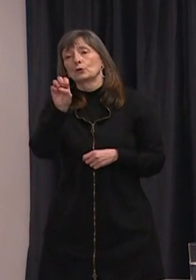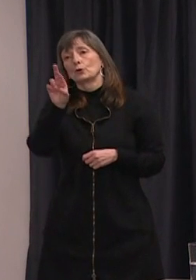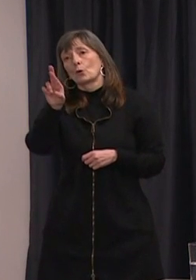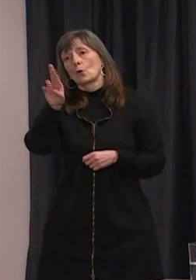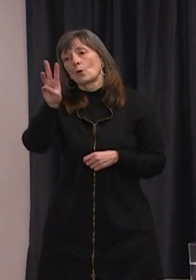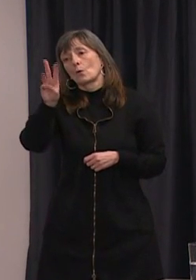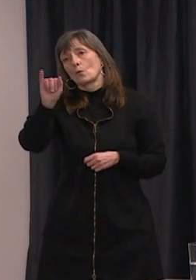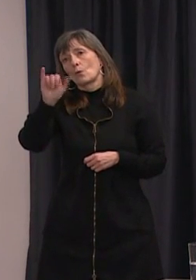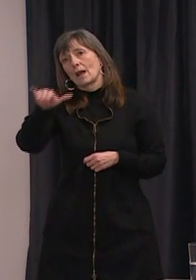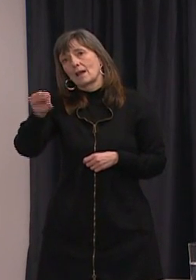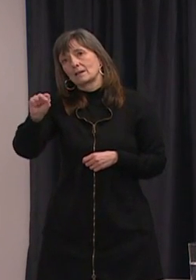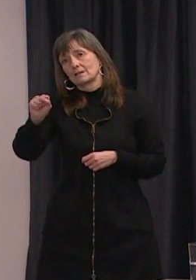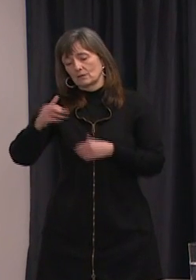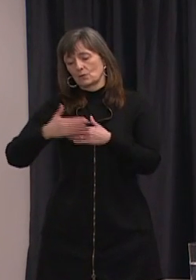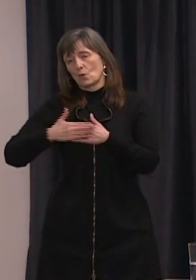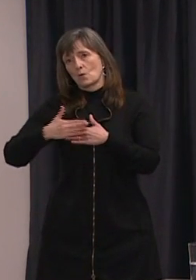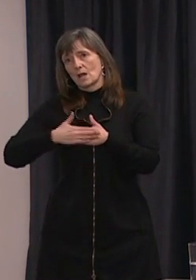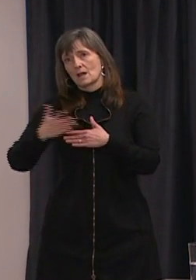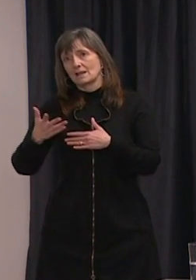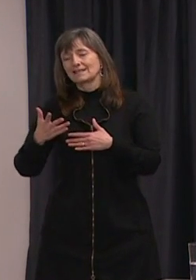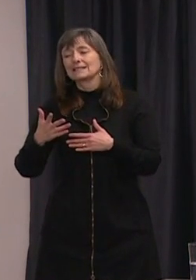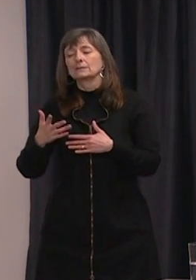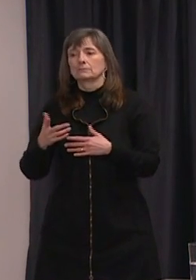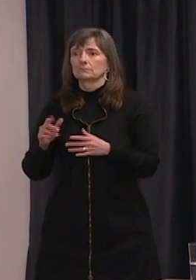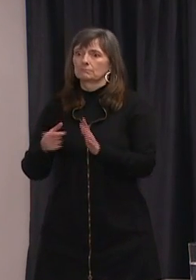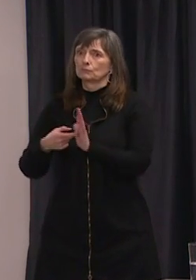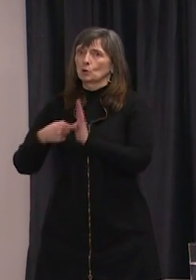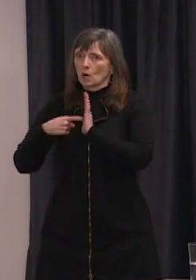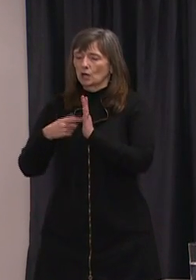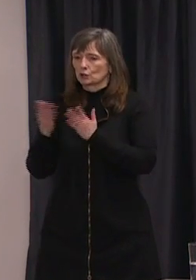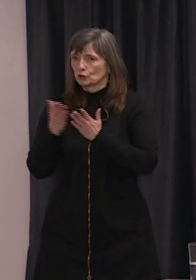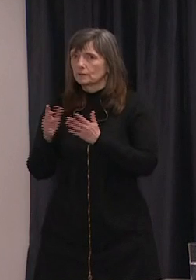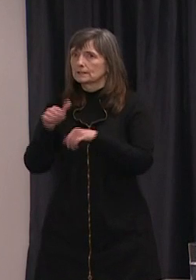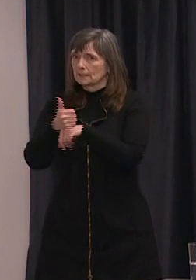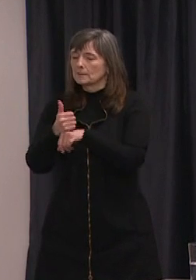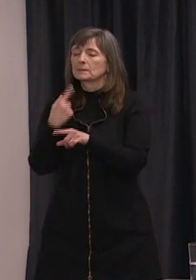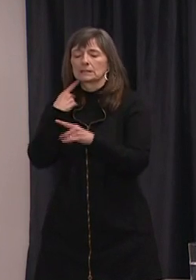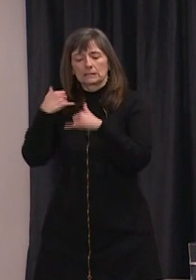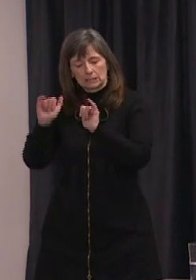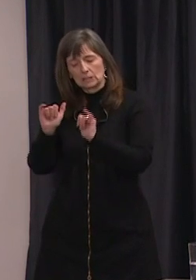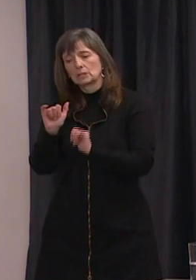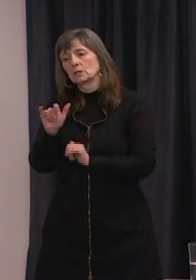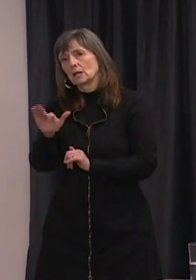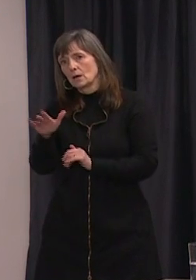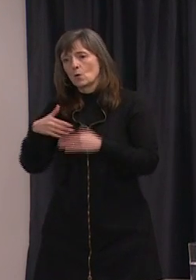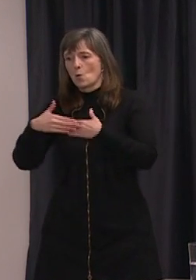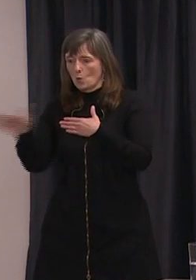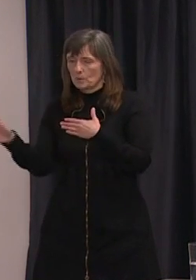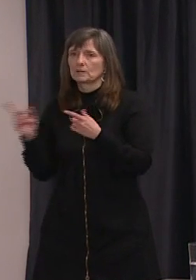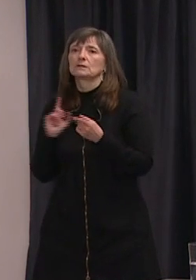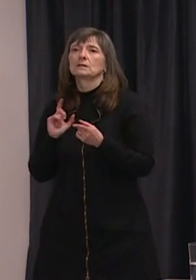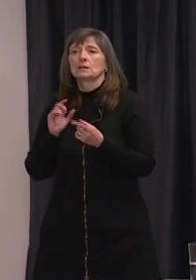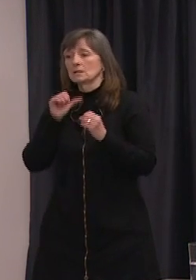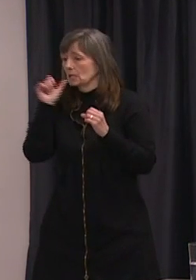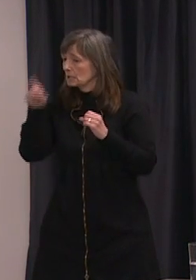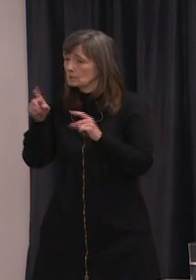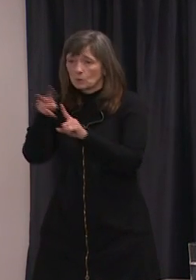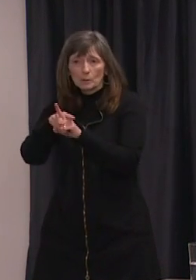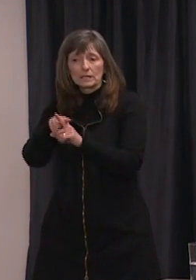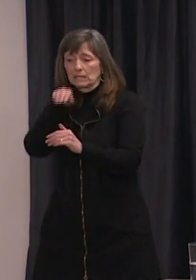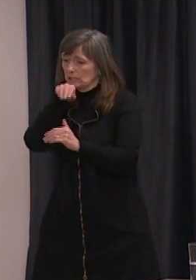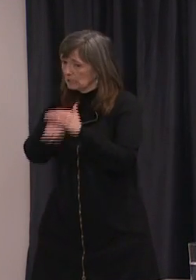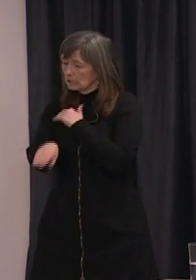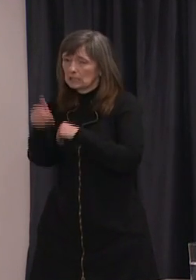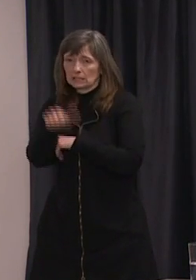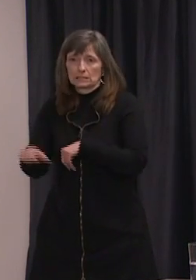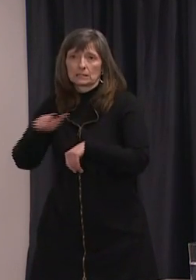authorities regarded now as an essential service. It is still available and there's still no appointment needed. It's a